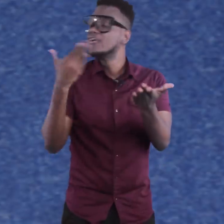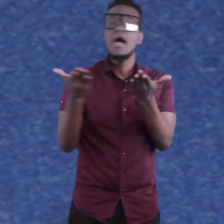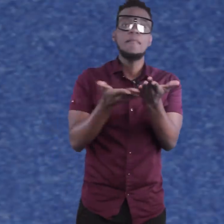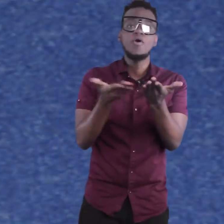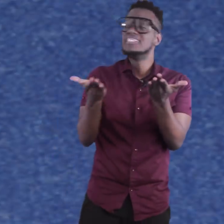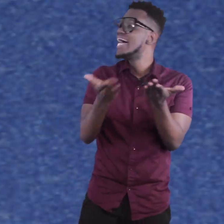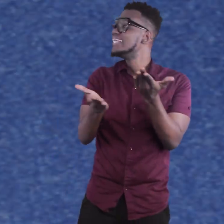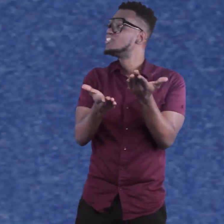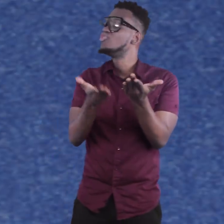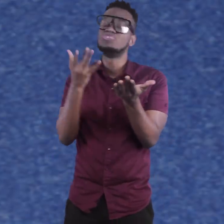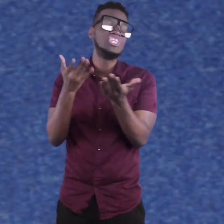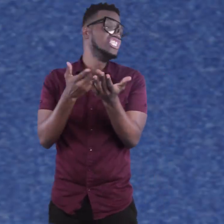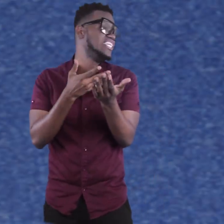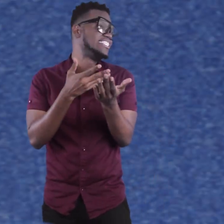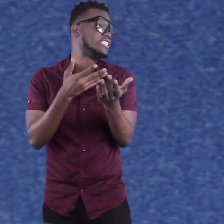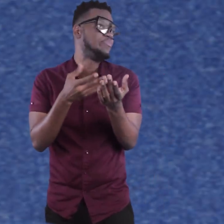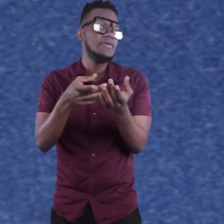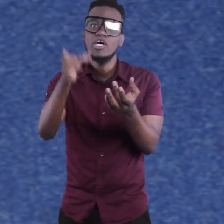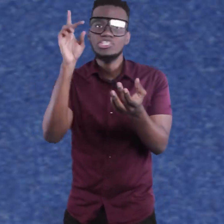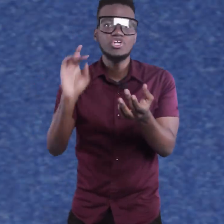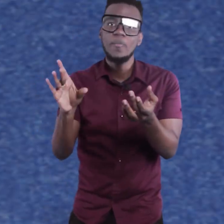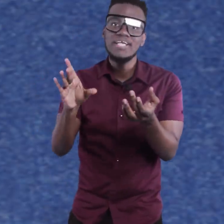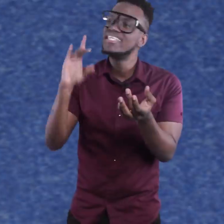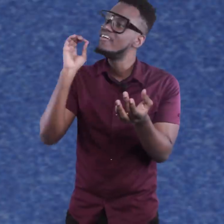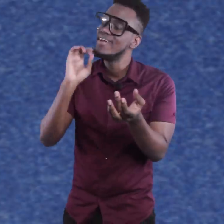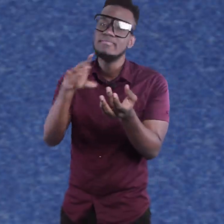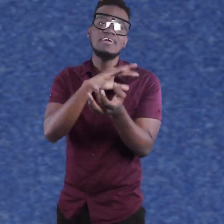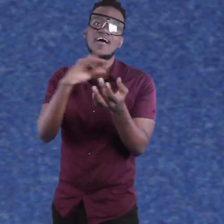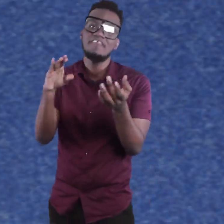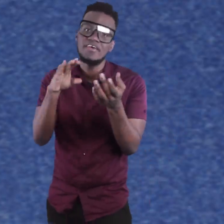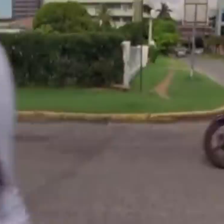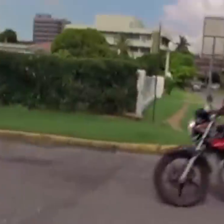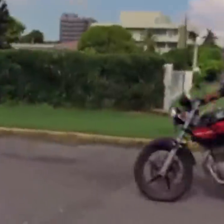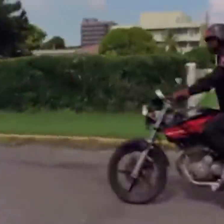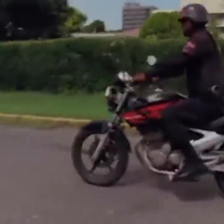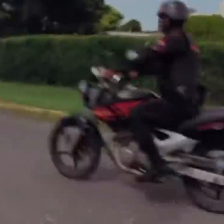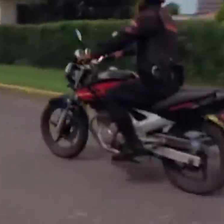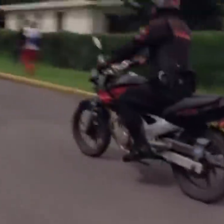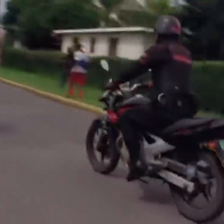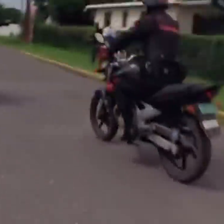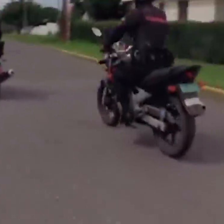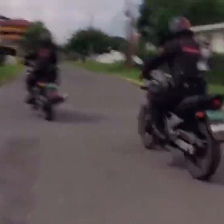Then I'm going to talk about this artist now, she, Jesus, she knew upon the scene her name is Hart Coffey.